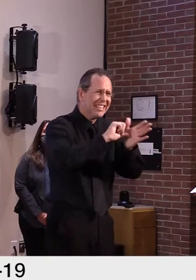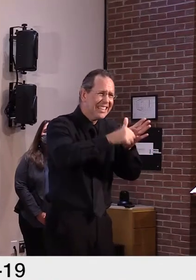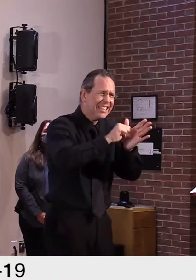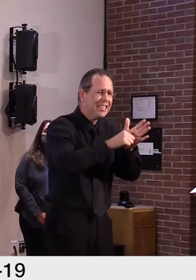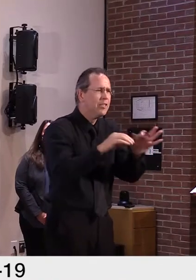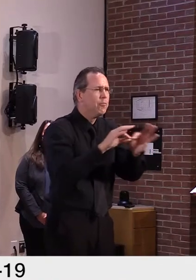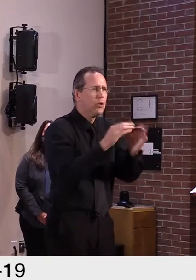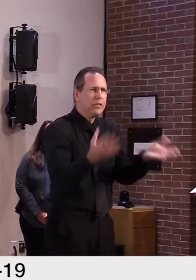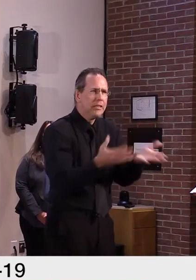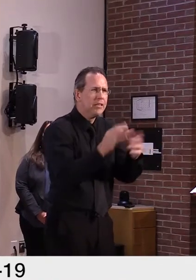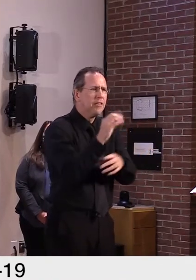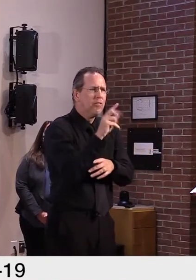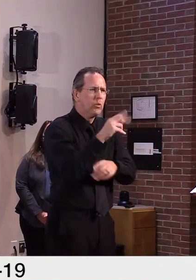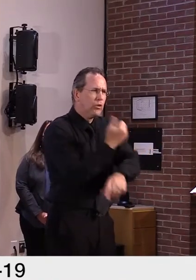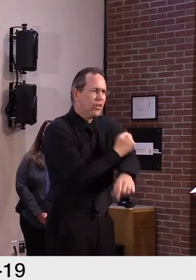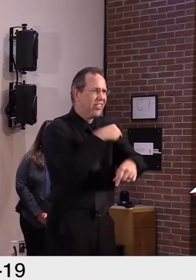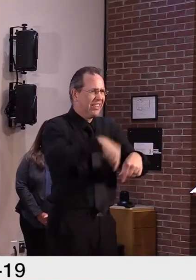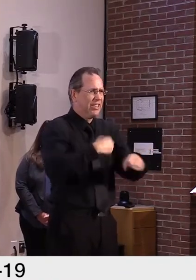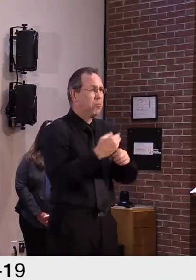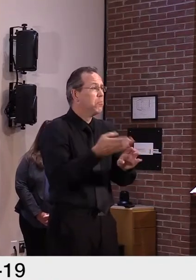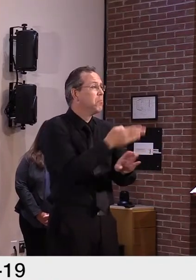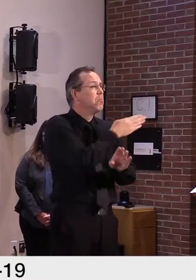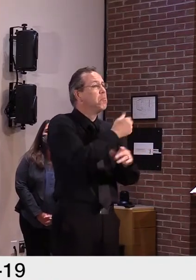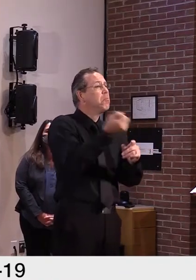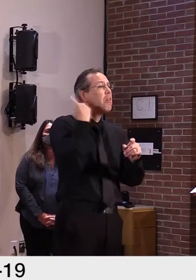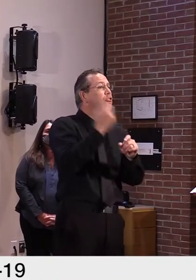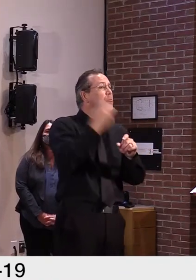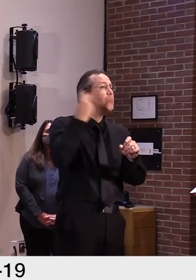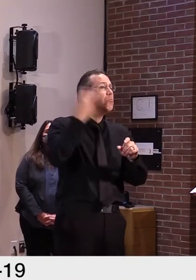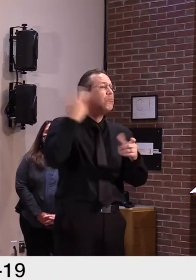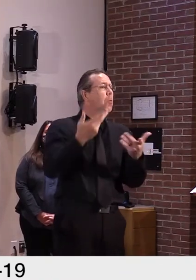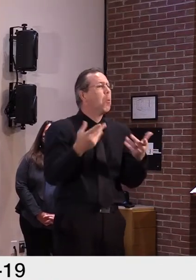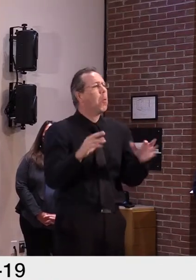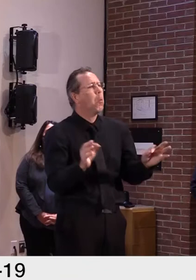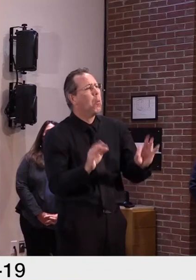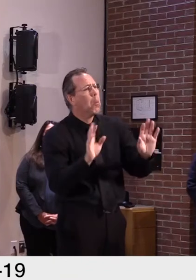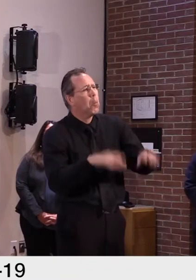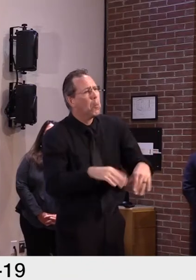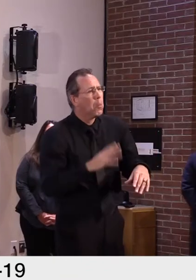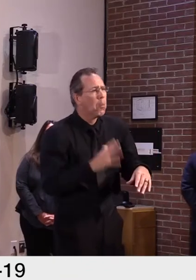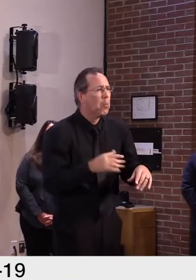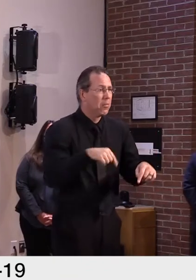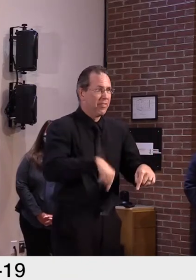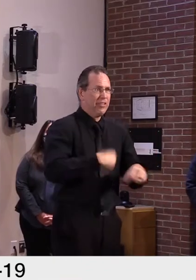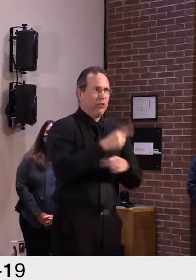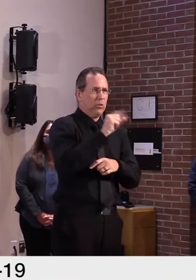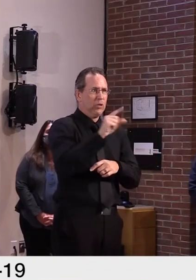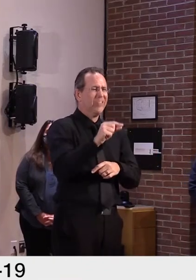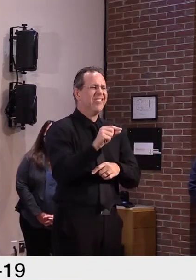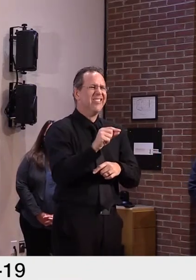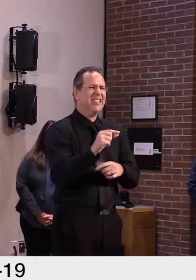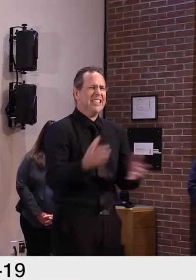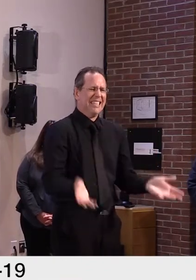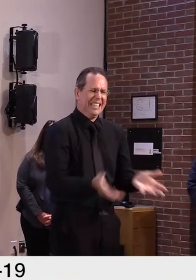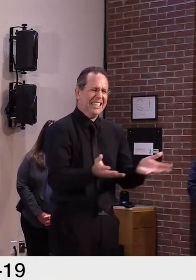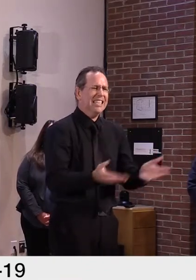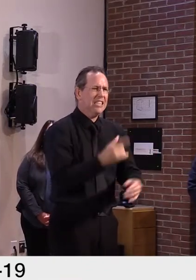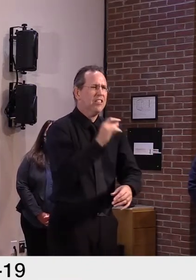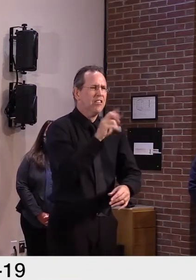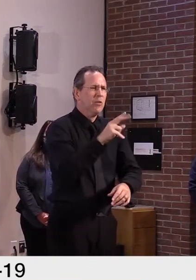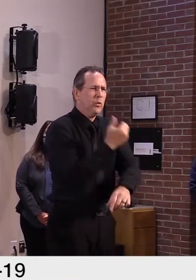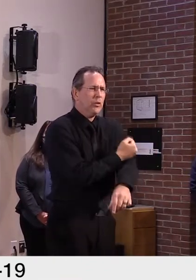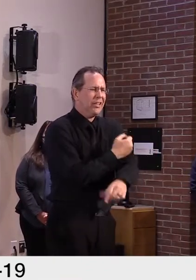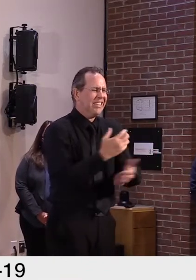it, I did fine. This isn't the year to say that. This is the year to say, all bets are off the table. We've got all these